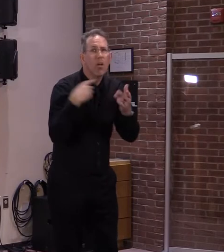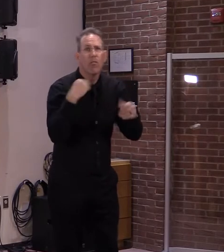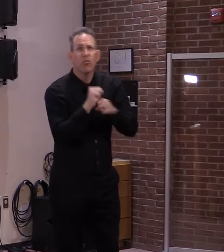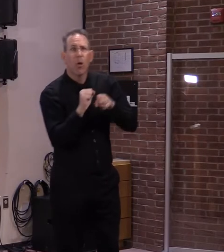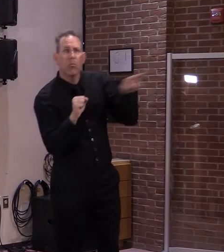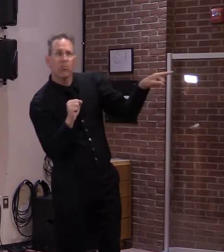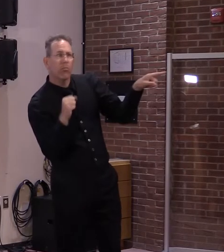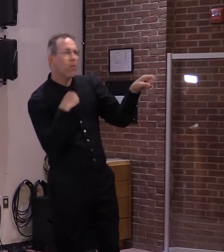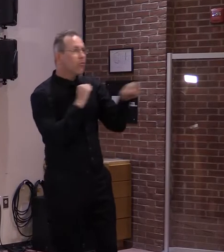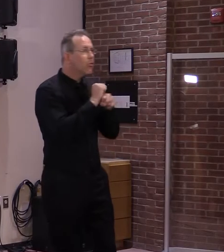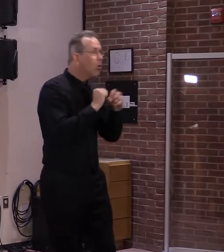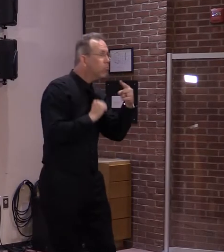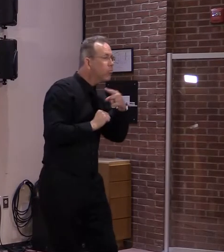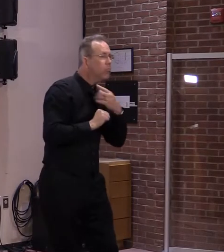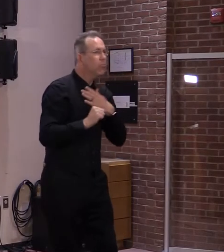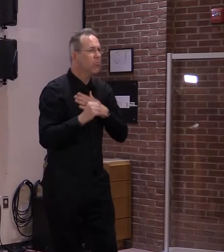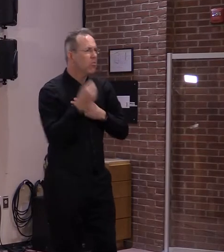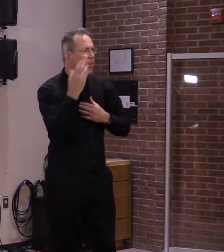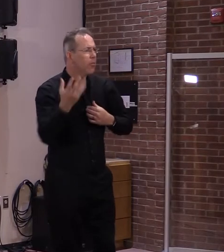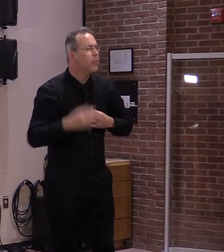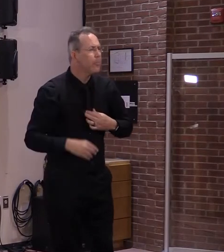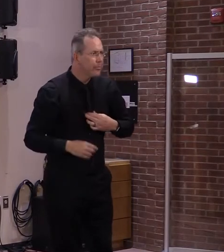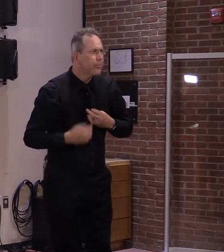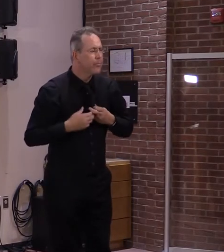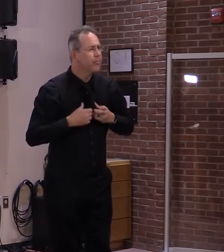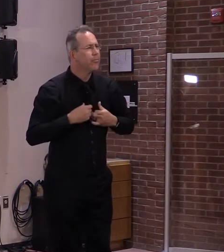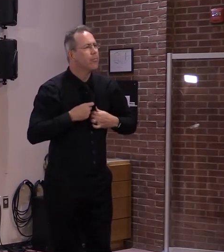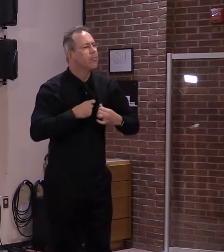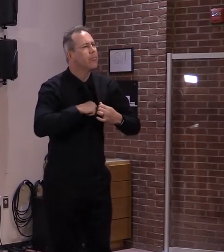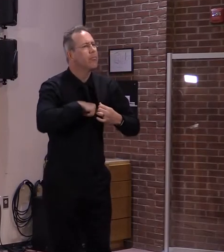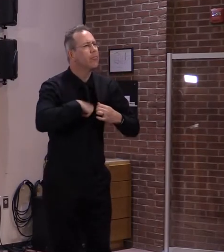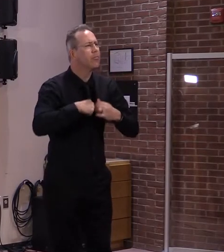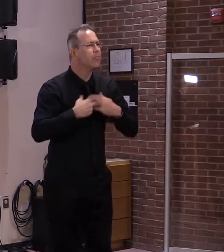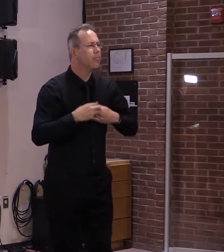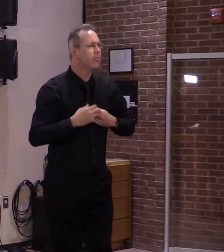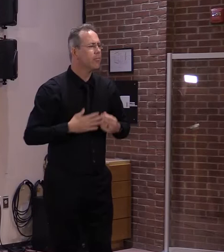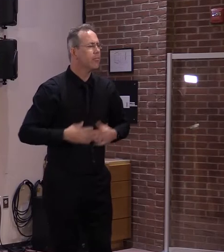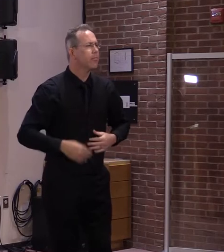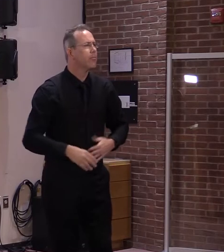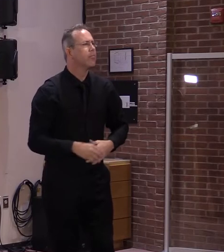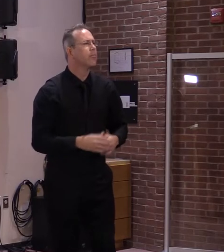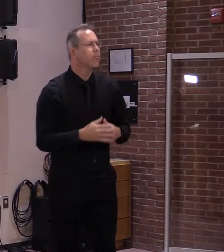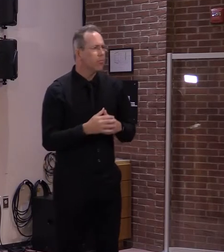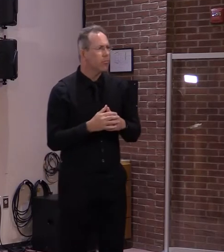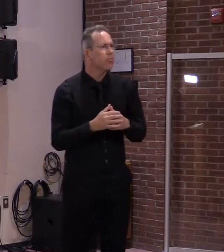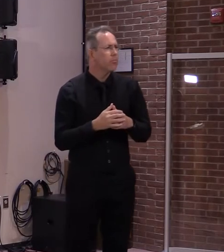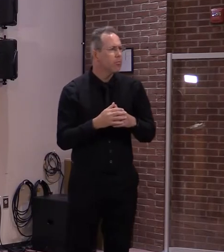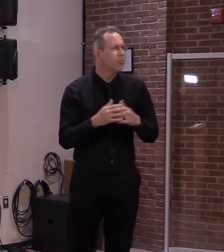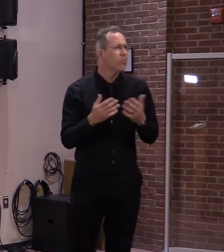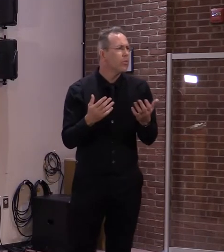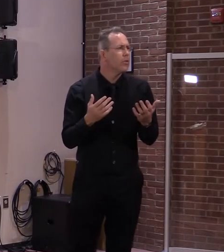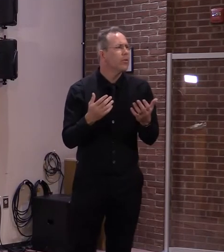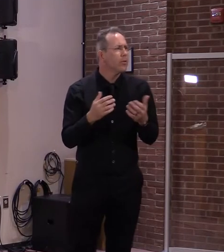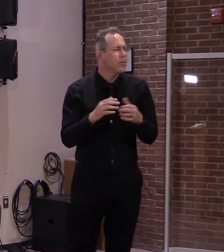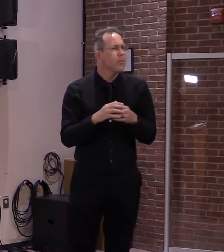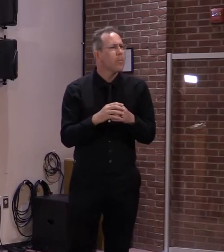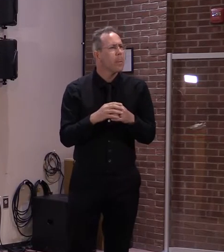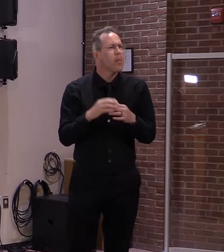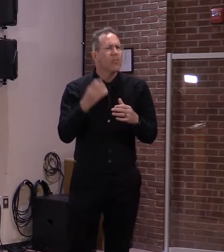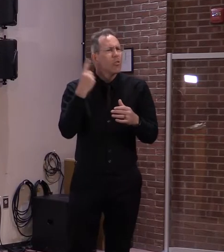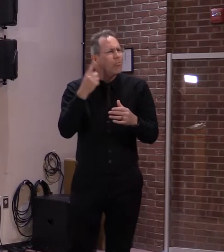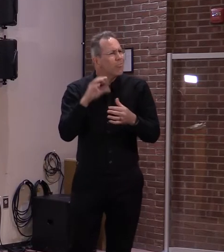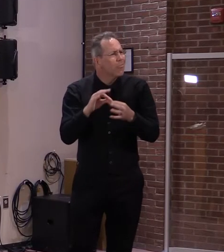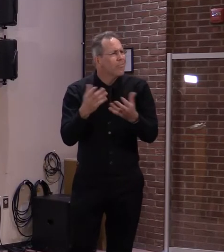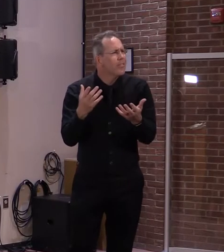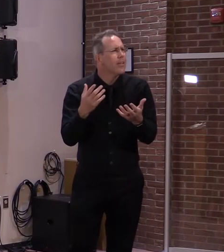I will say that in one of our proposals to in our recovery plan that went to the legislature